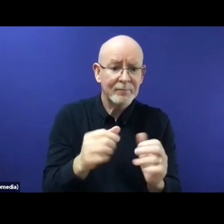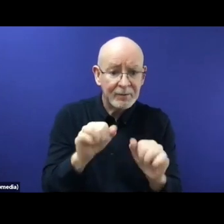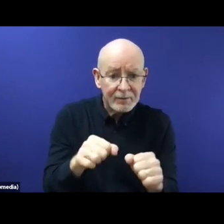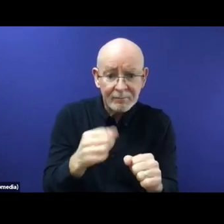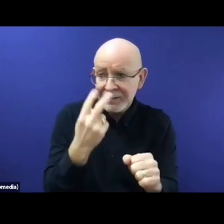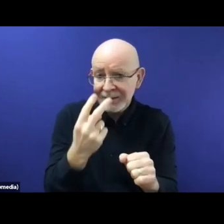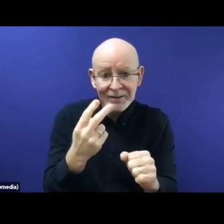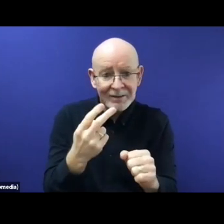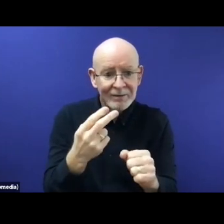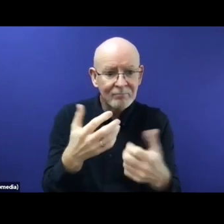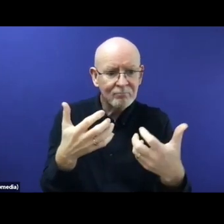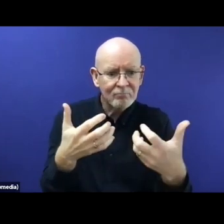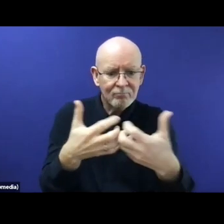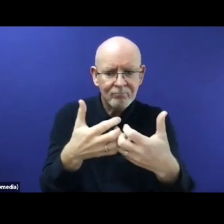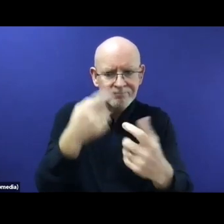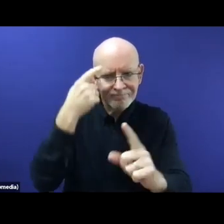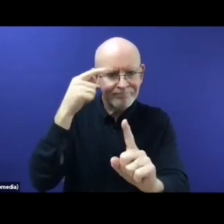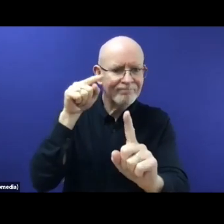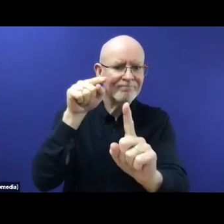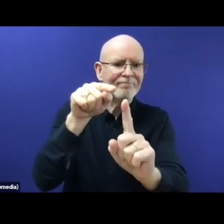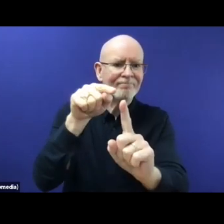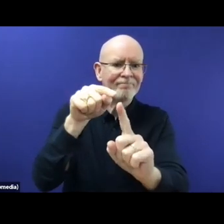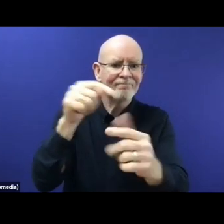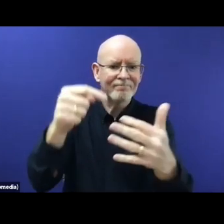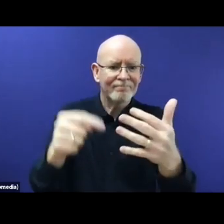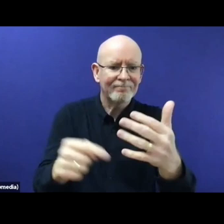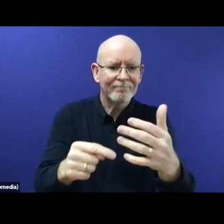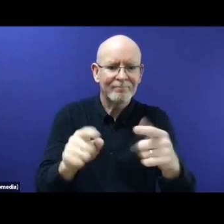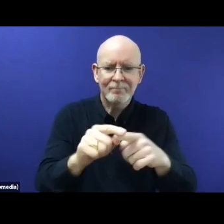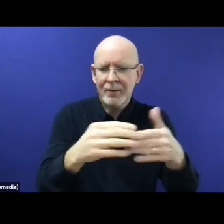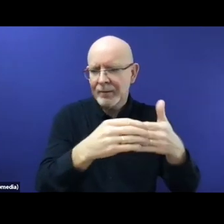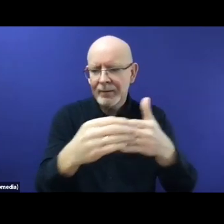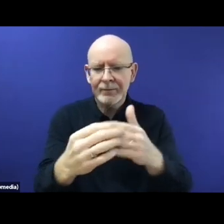of the global compact to which the EU member states in a coordinated manner actually